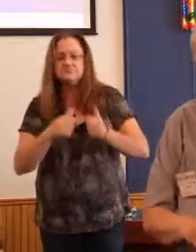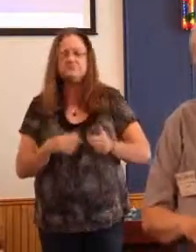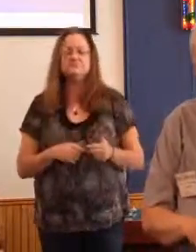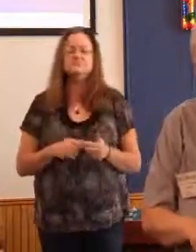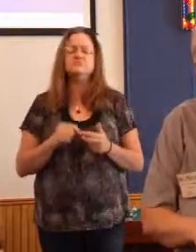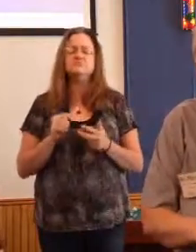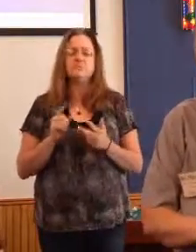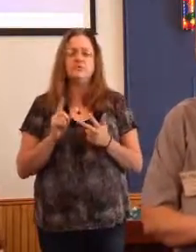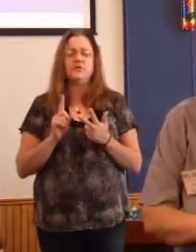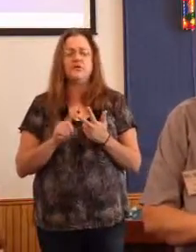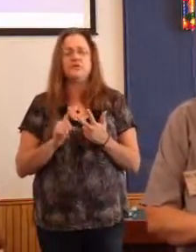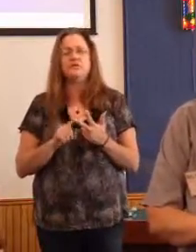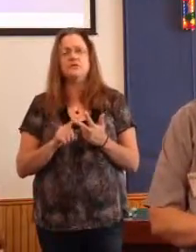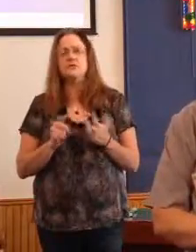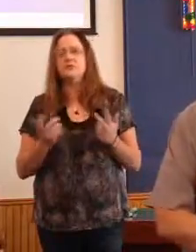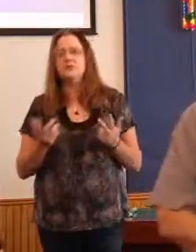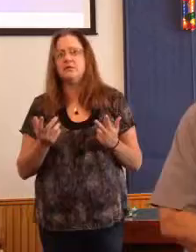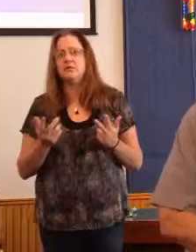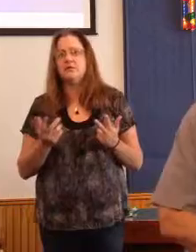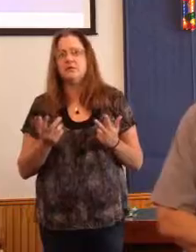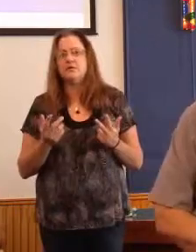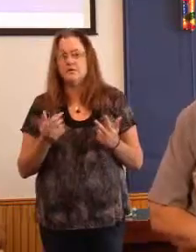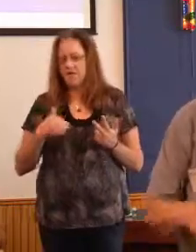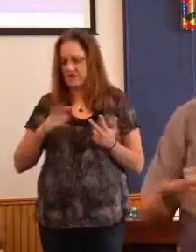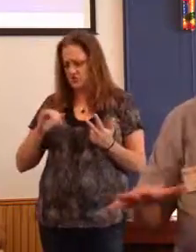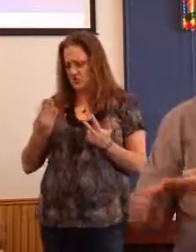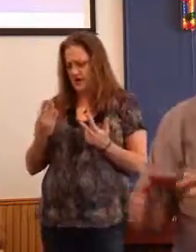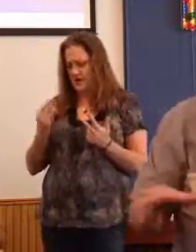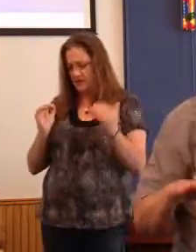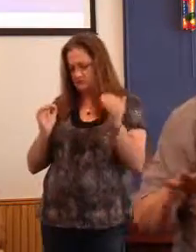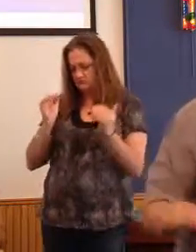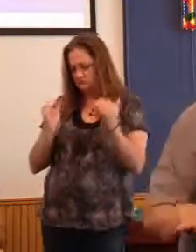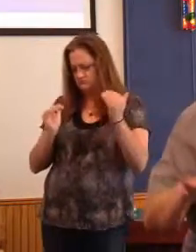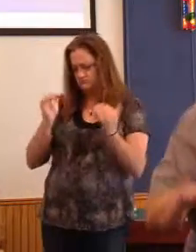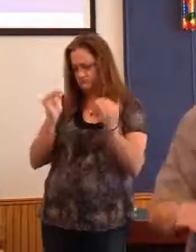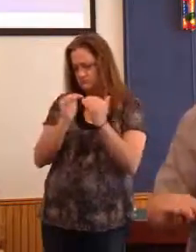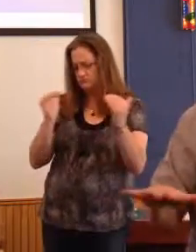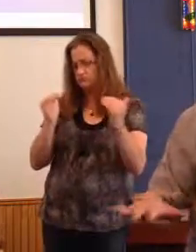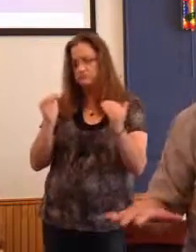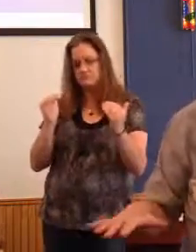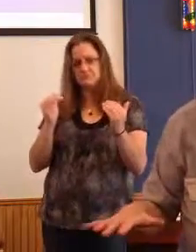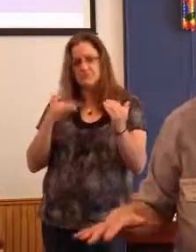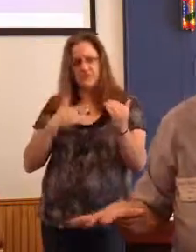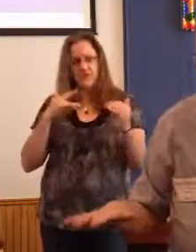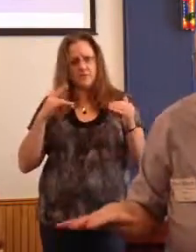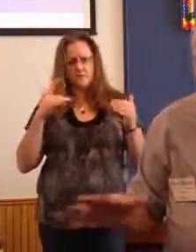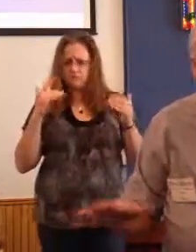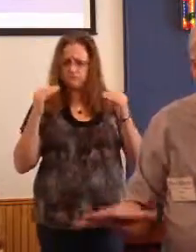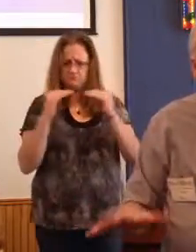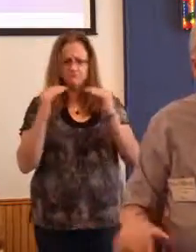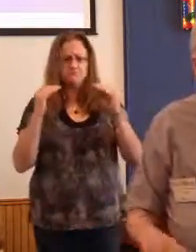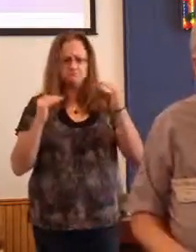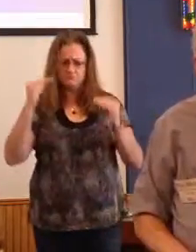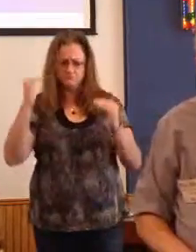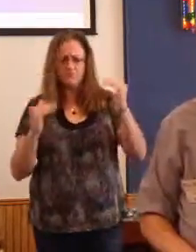you need to look at your job situation and make sure that you really think it's pretty stable. You you need to do all of those things.